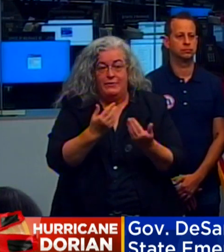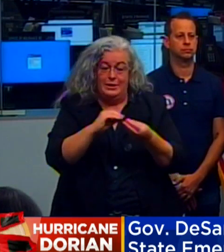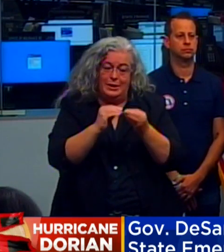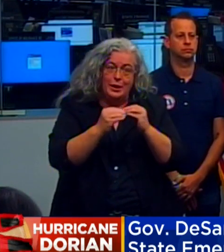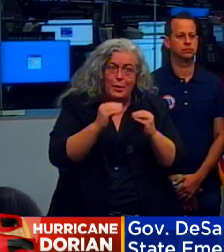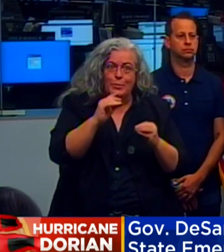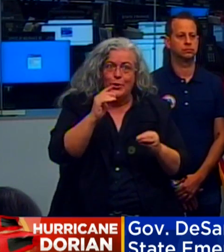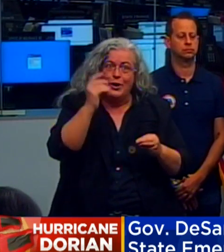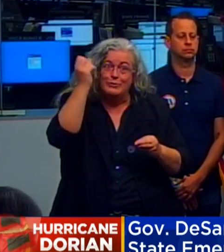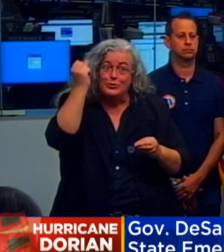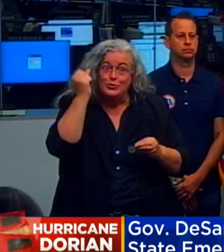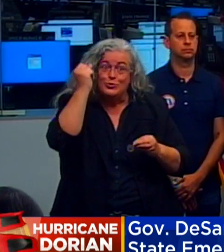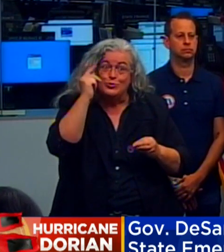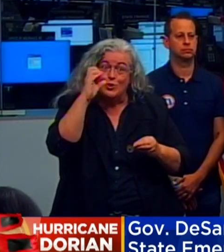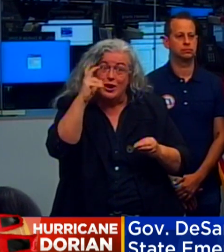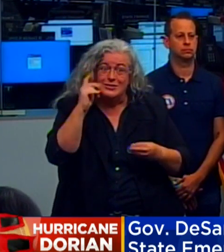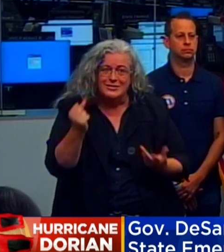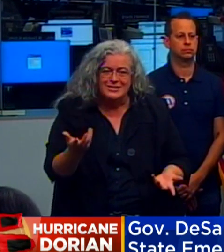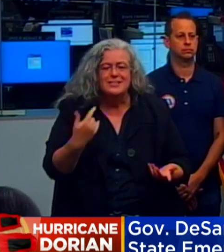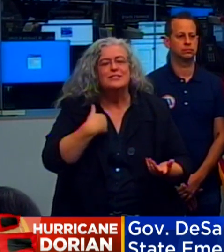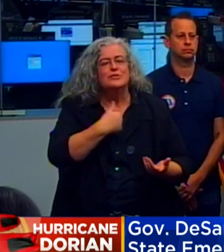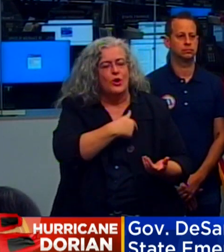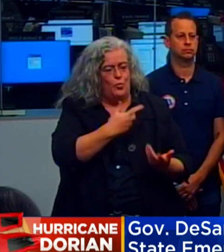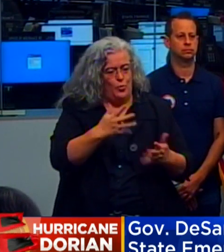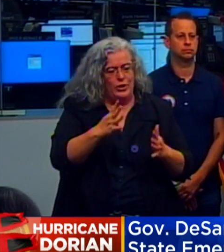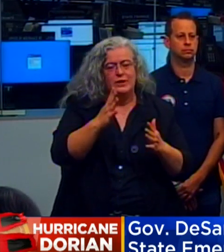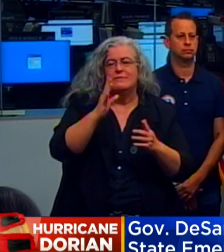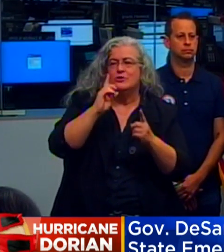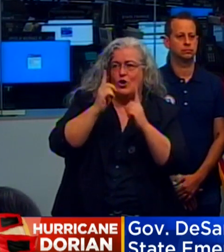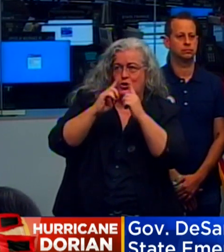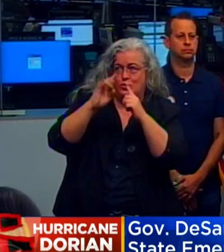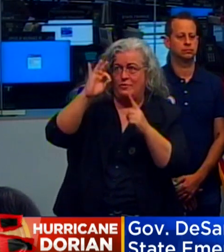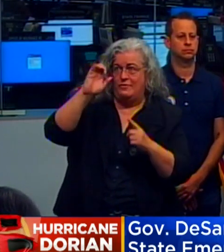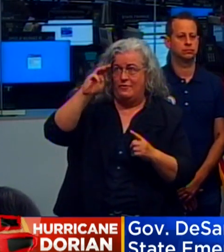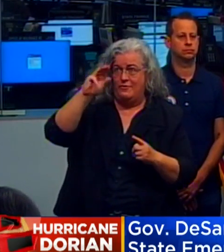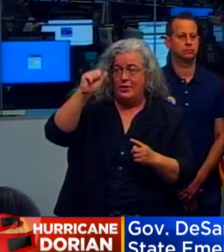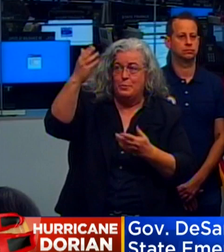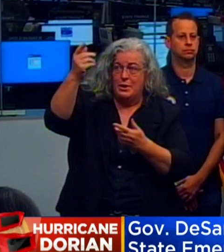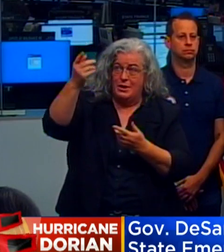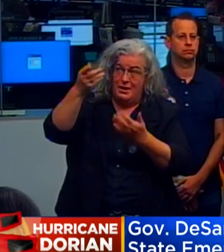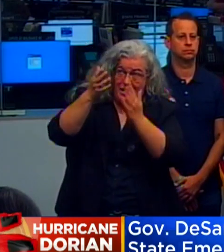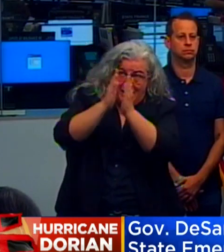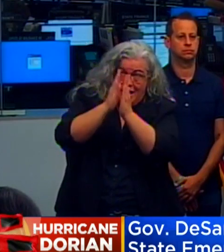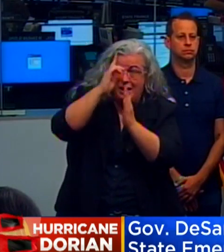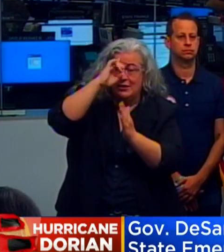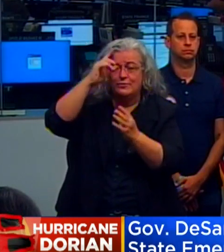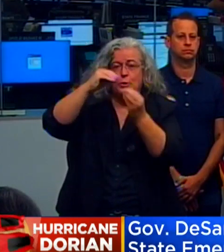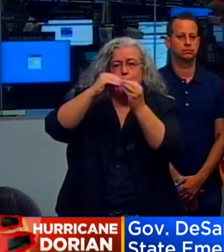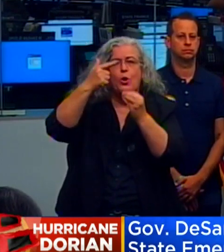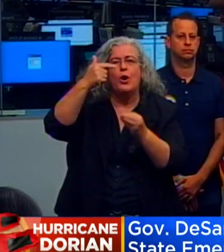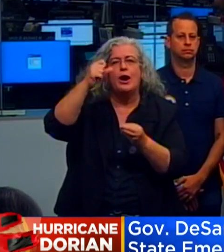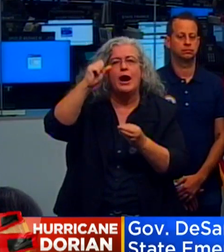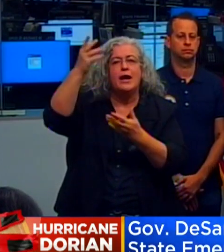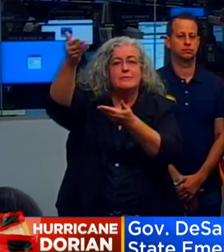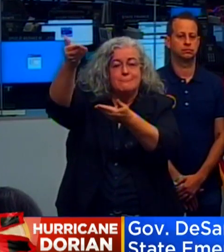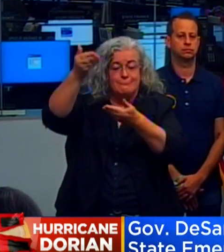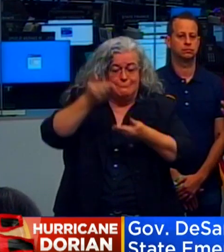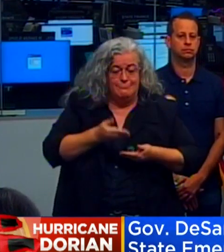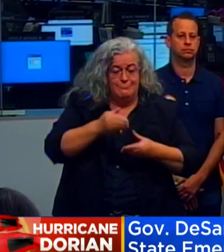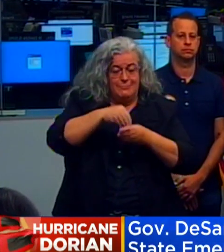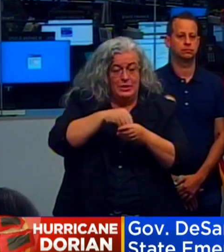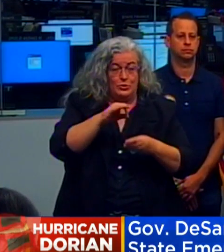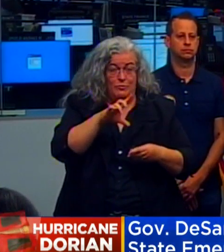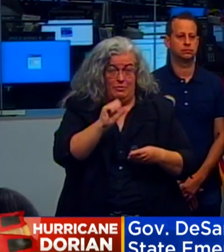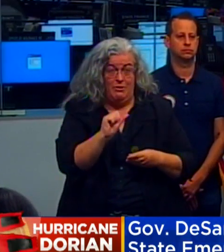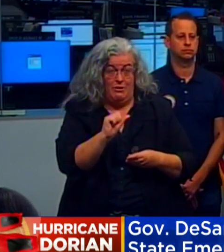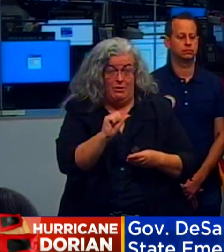so recognizing that, we've worked with FEMA to get fuel from out of state. So FEMA and